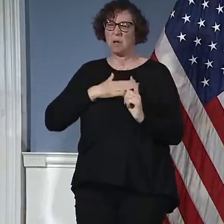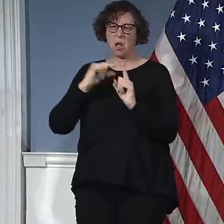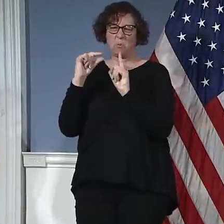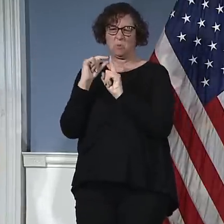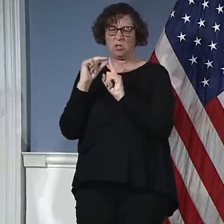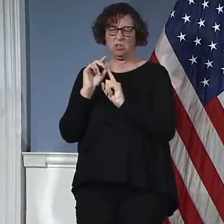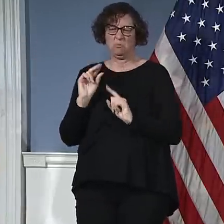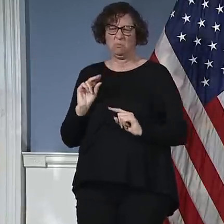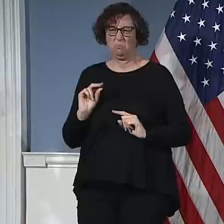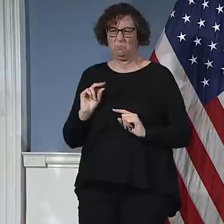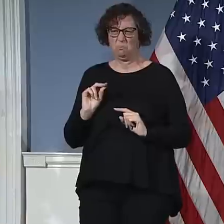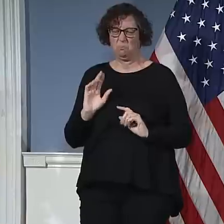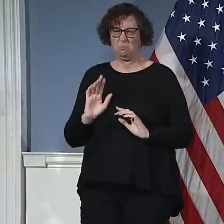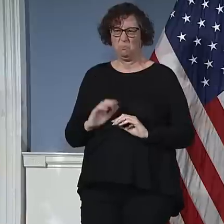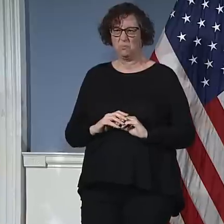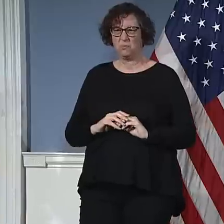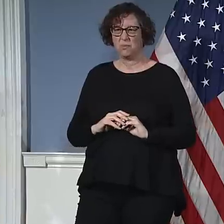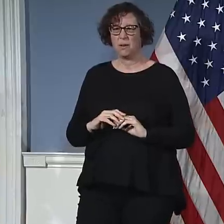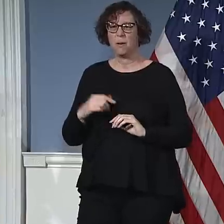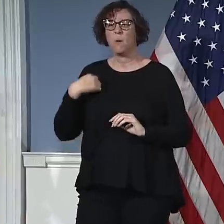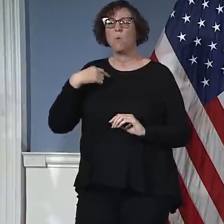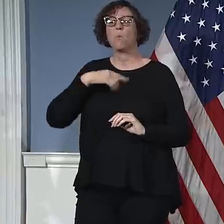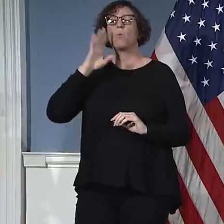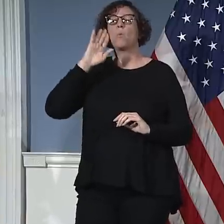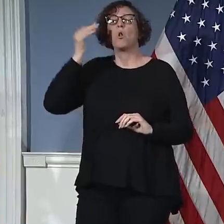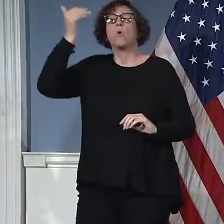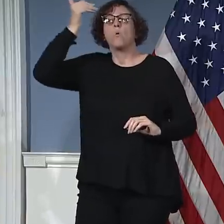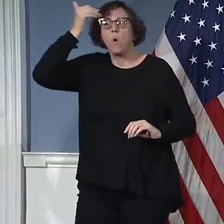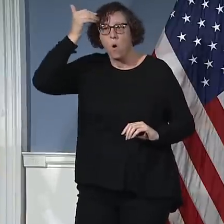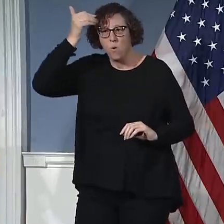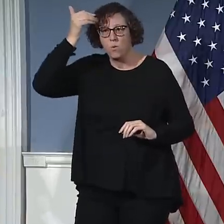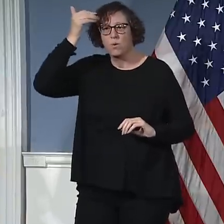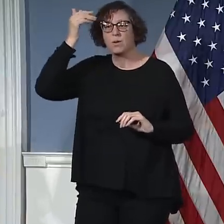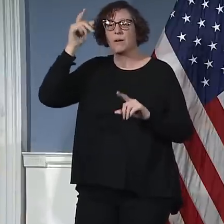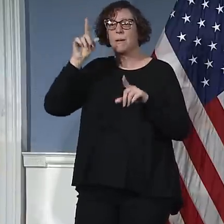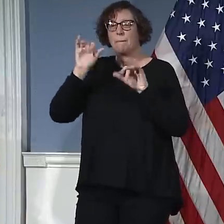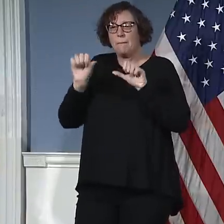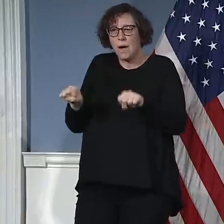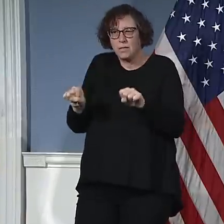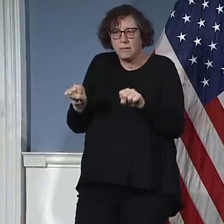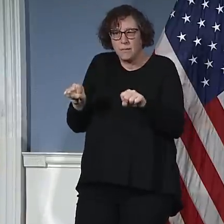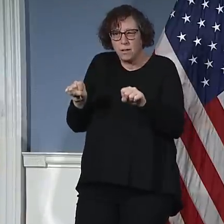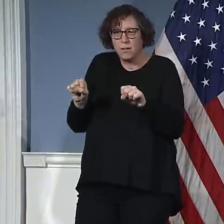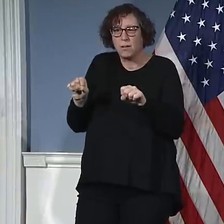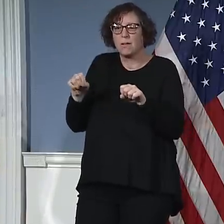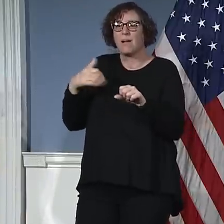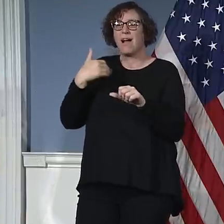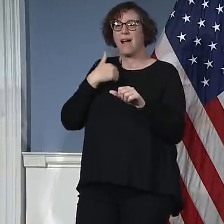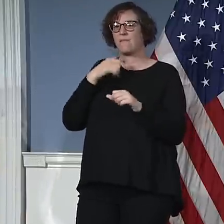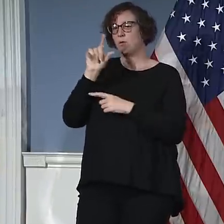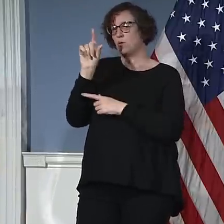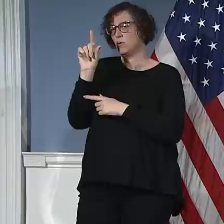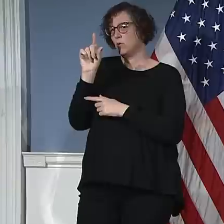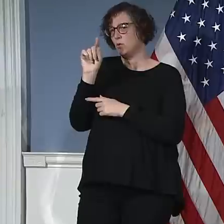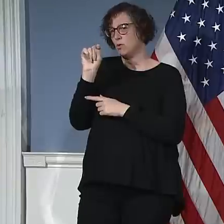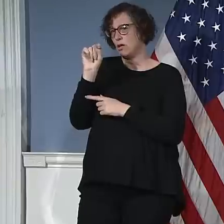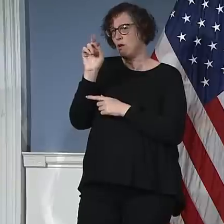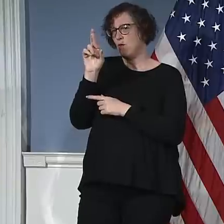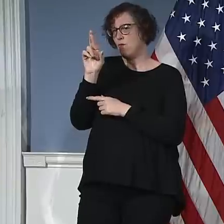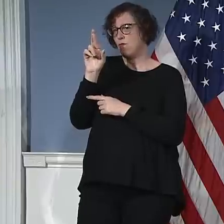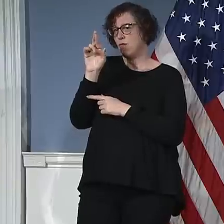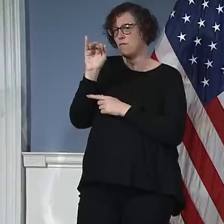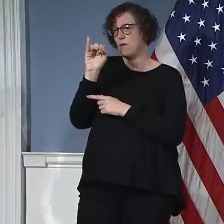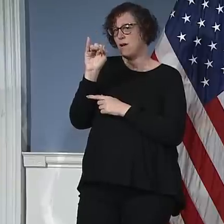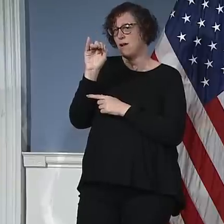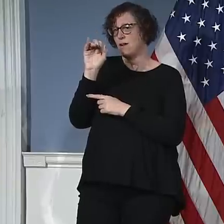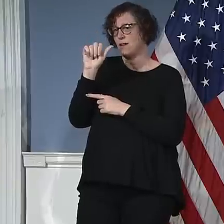course know that we might get to a triage situation, but I don't think it's appropriate to start talking about not just a theoretical, a very